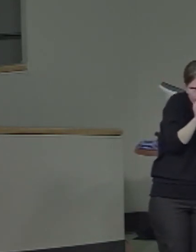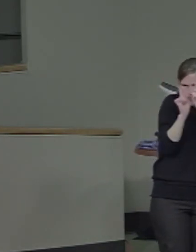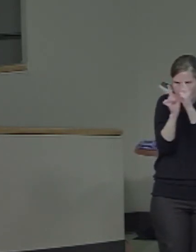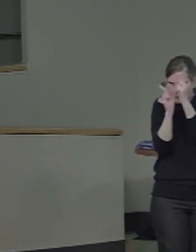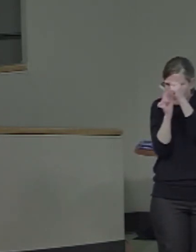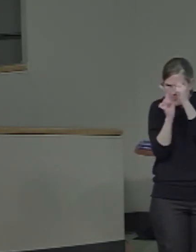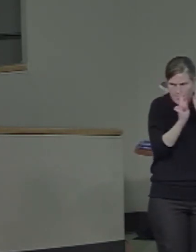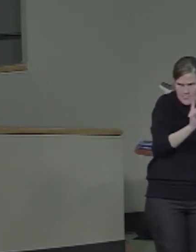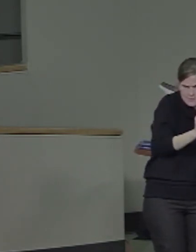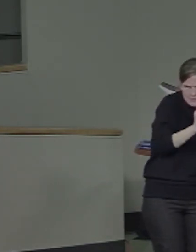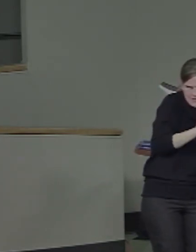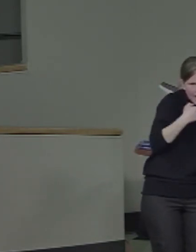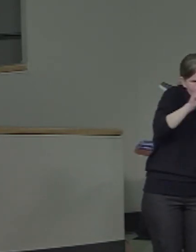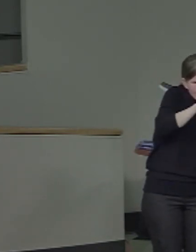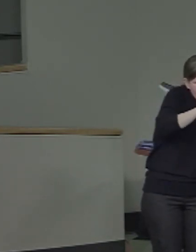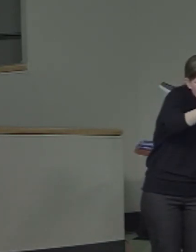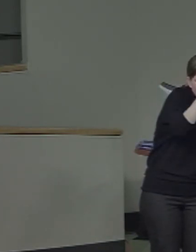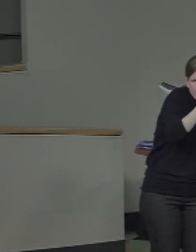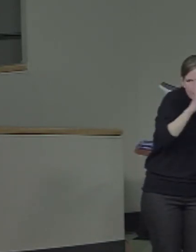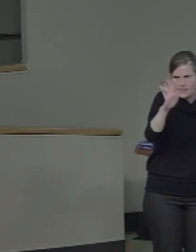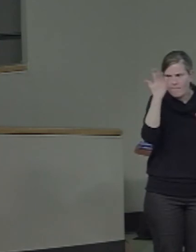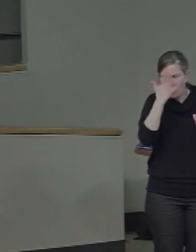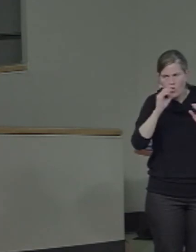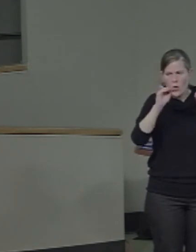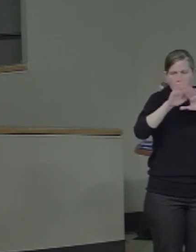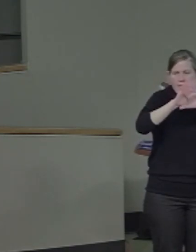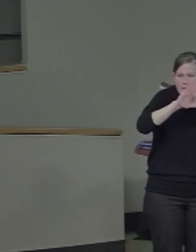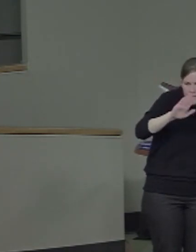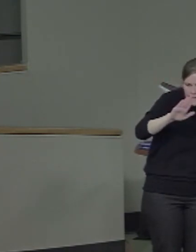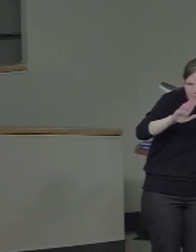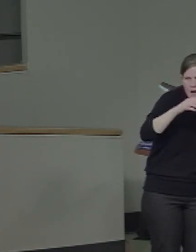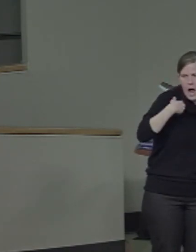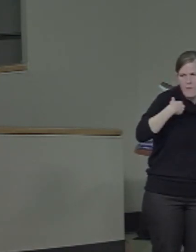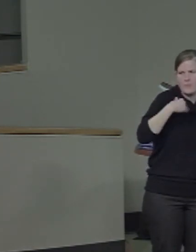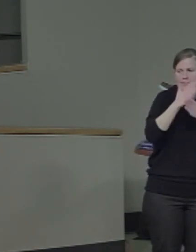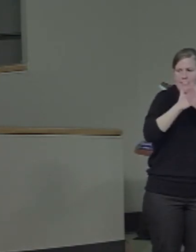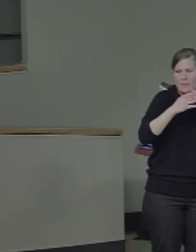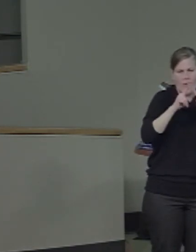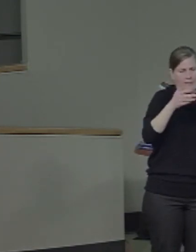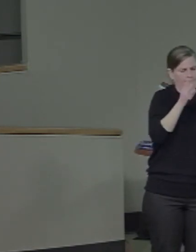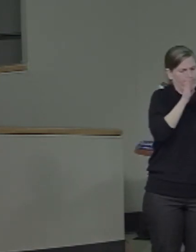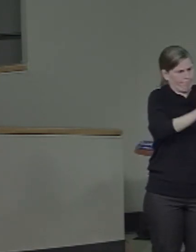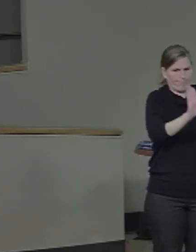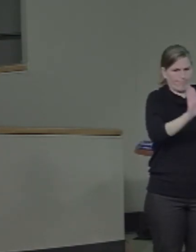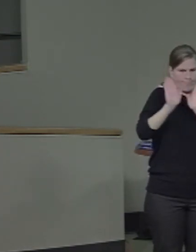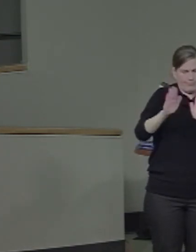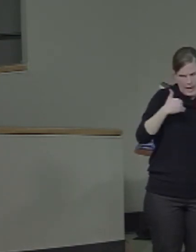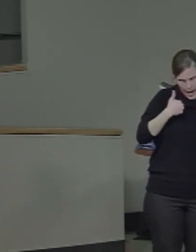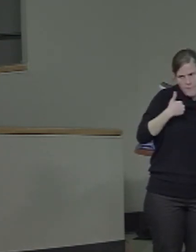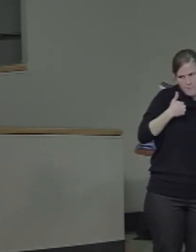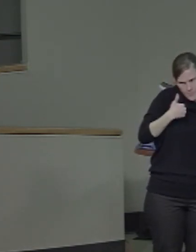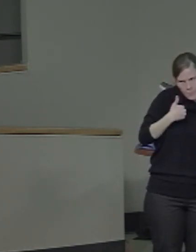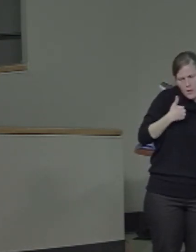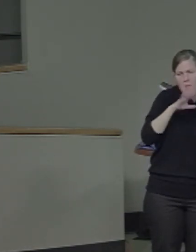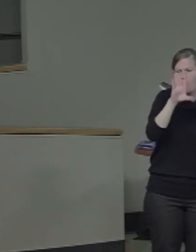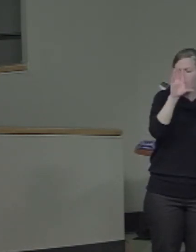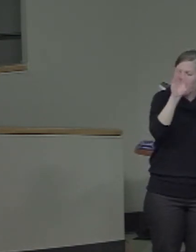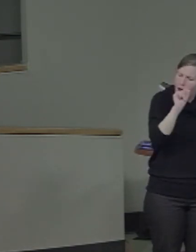quite discreet in the groups of neurons that would be processing that, and then you have the overlap.